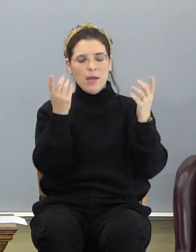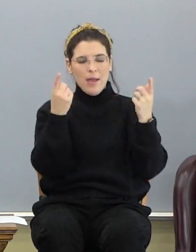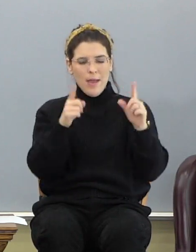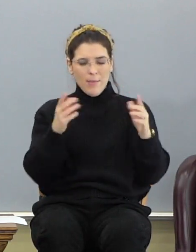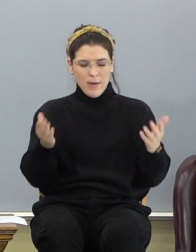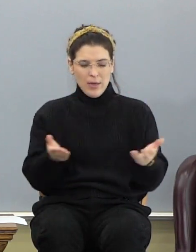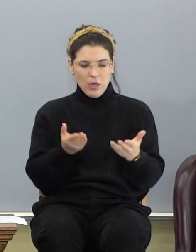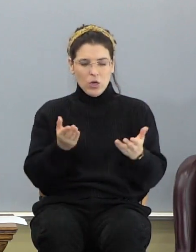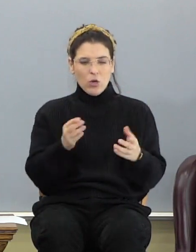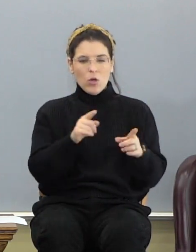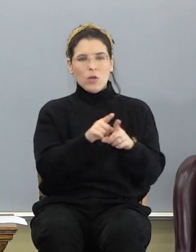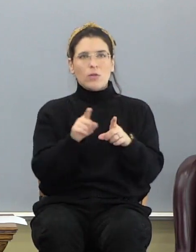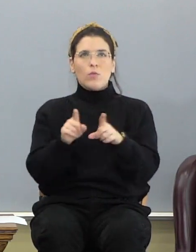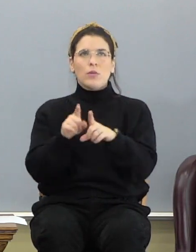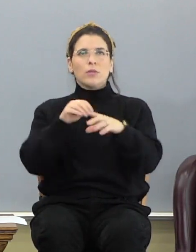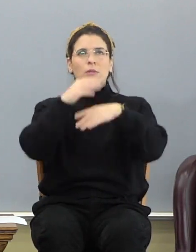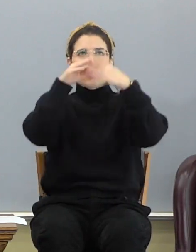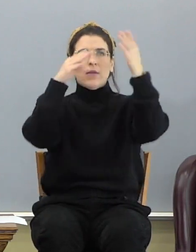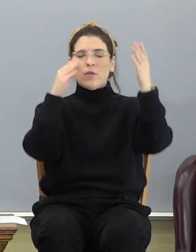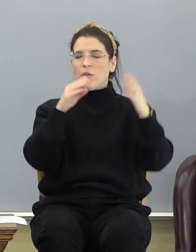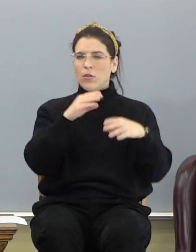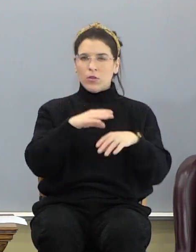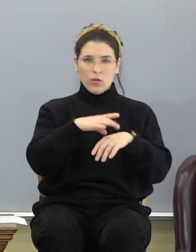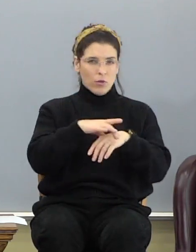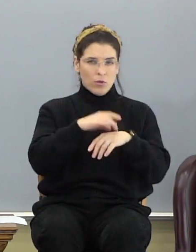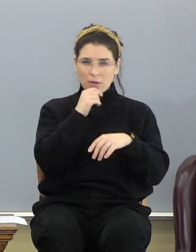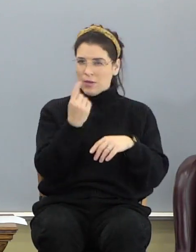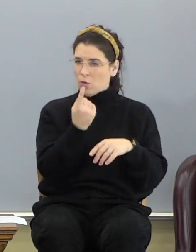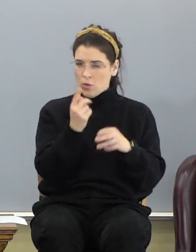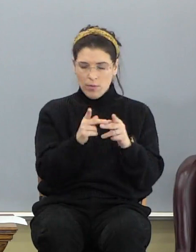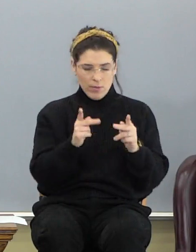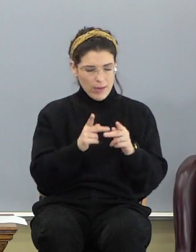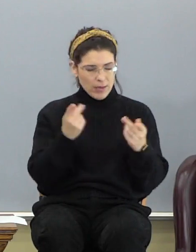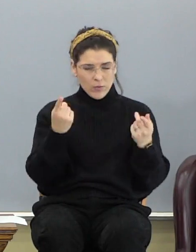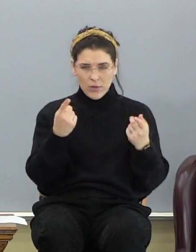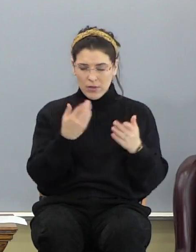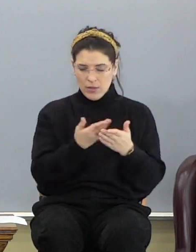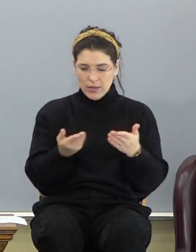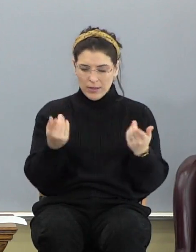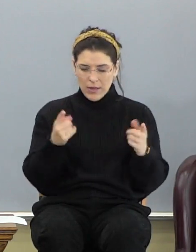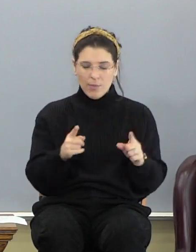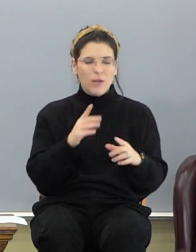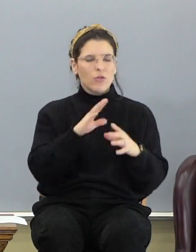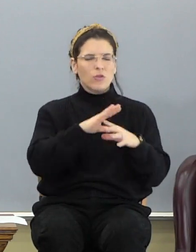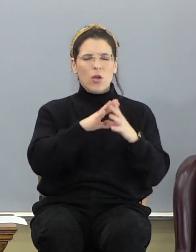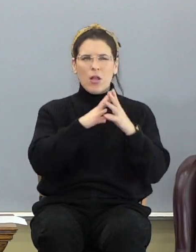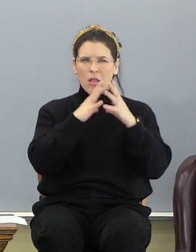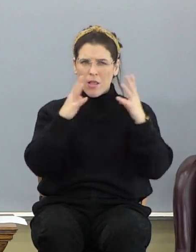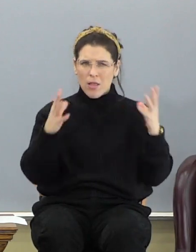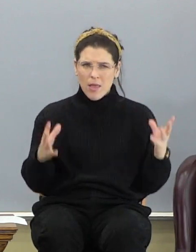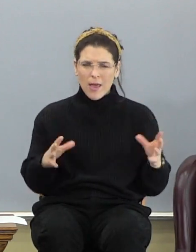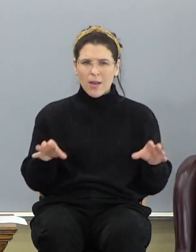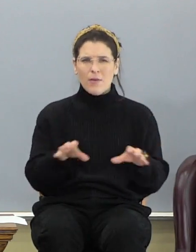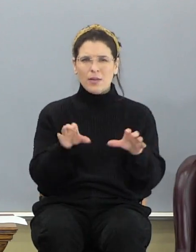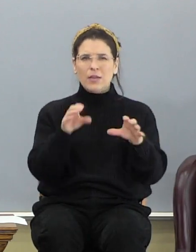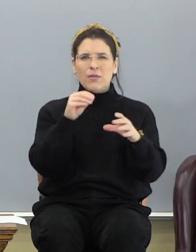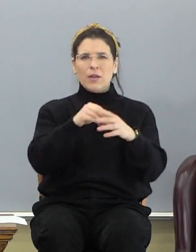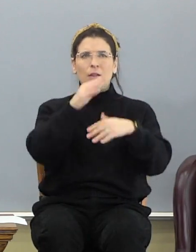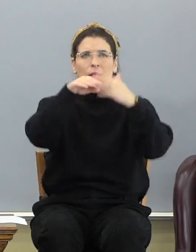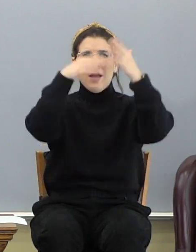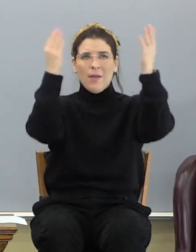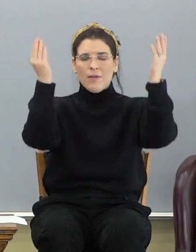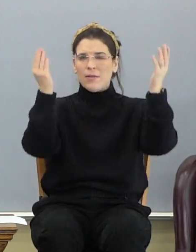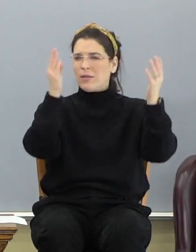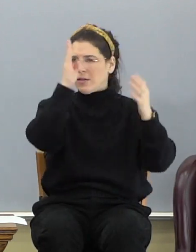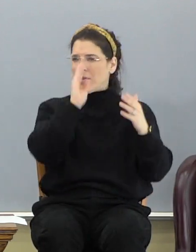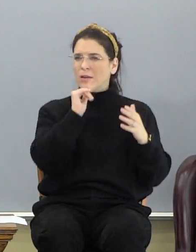The earth ain't the only place there's a lot of stuff going on. There's all kind of activity in the heavens. And God